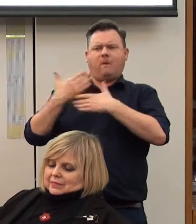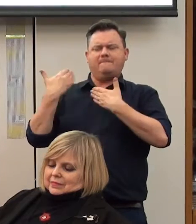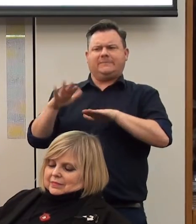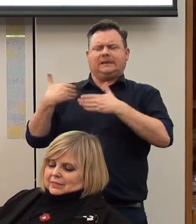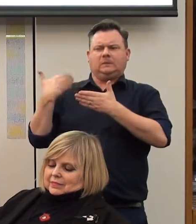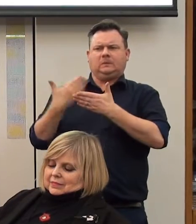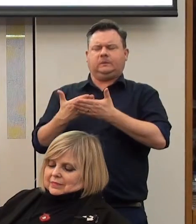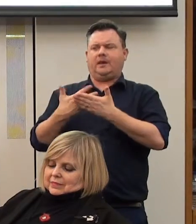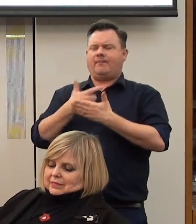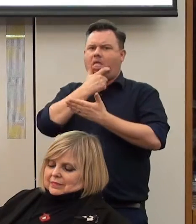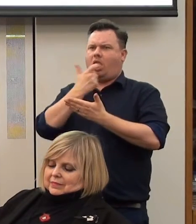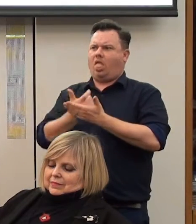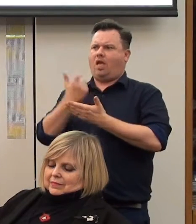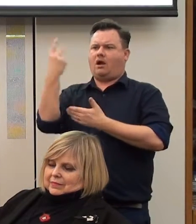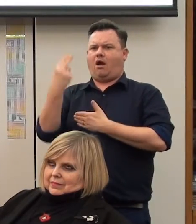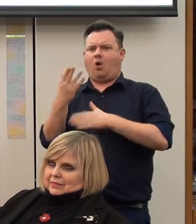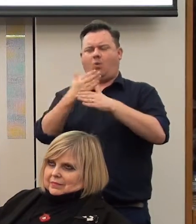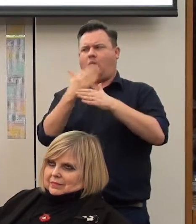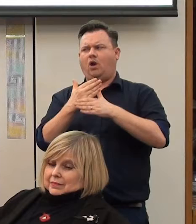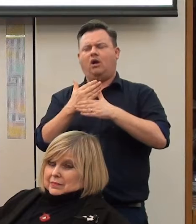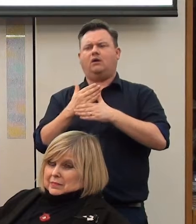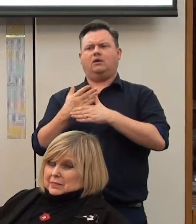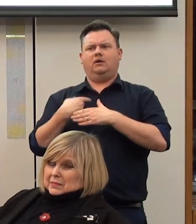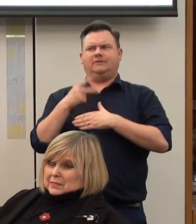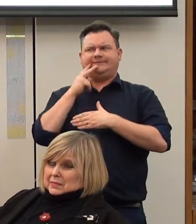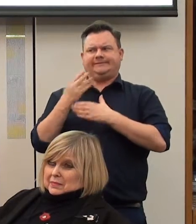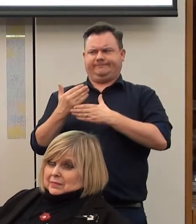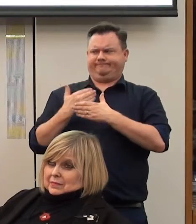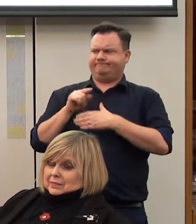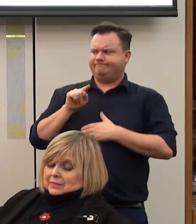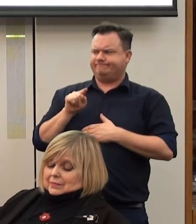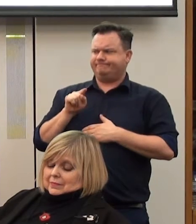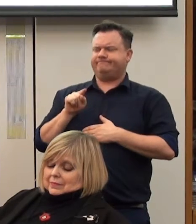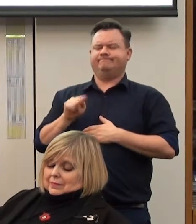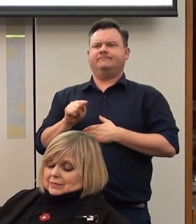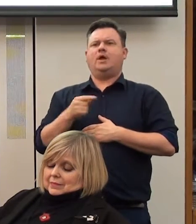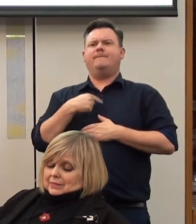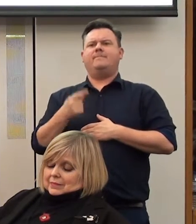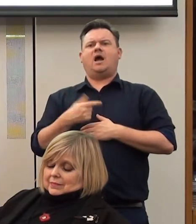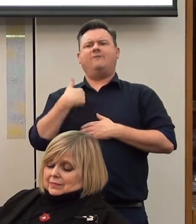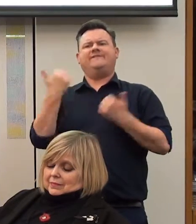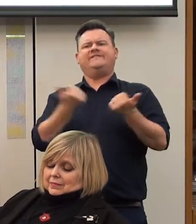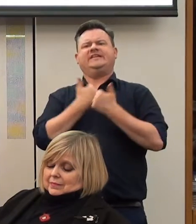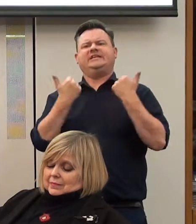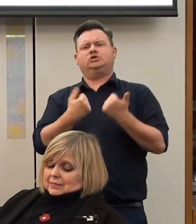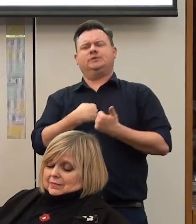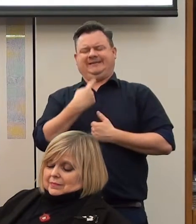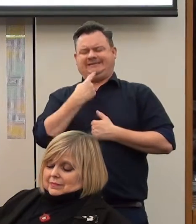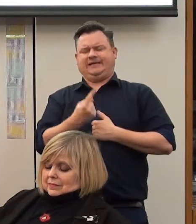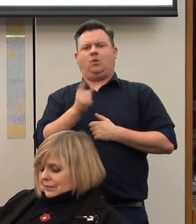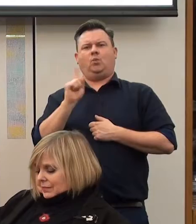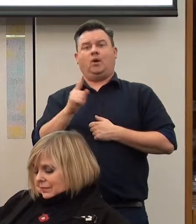I'm very in awe of the artwork we've just heard about and the previous contributions. But I would end with saying this, really. I was at